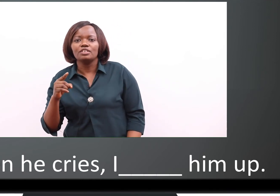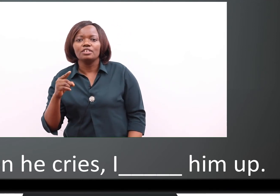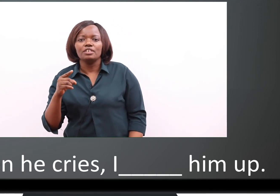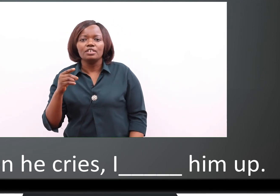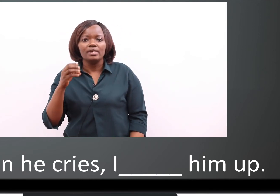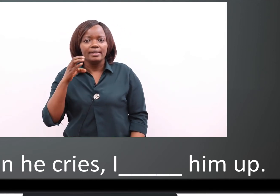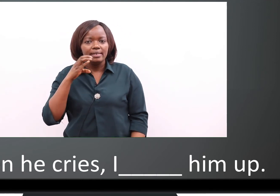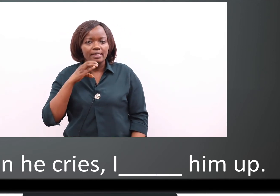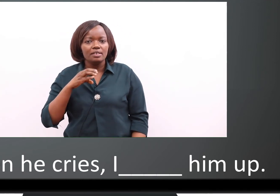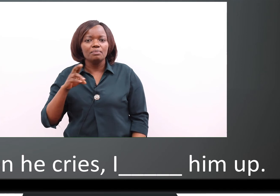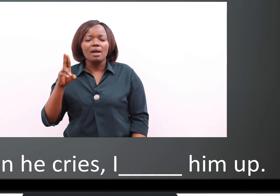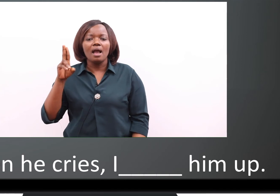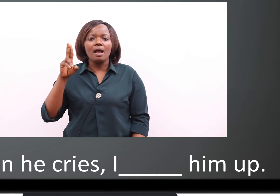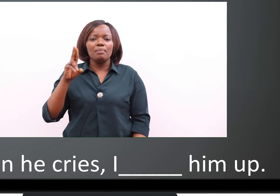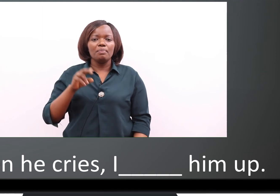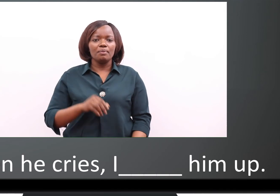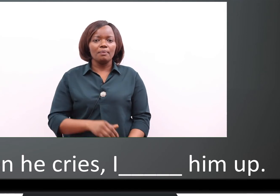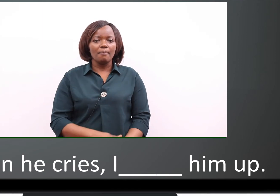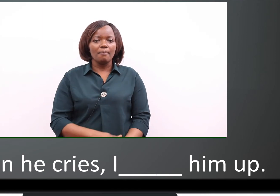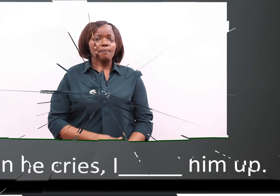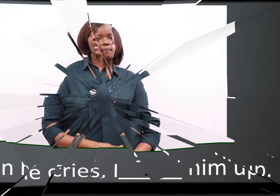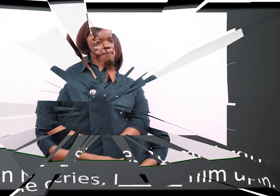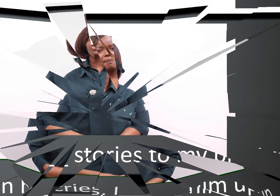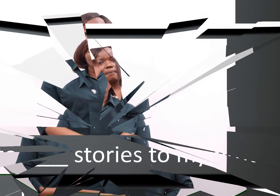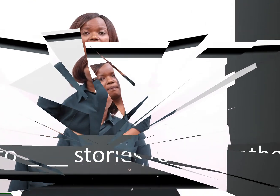him up.